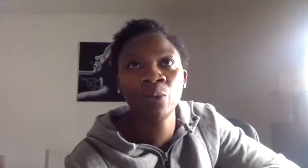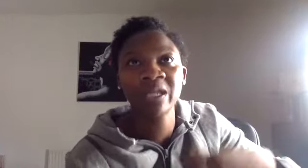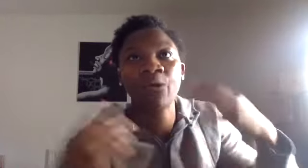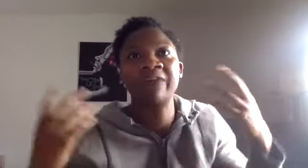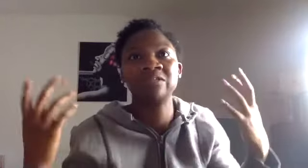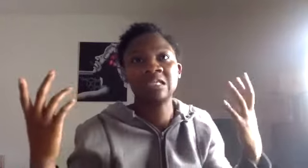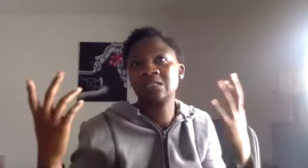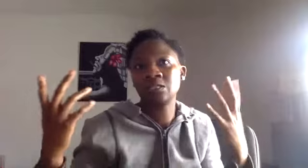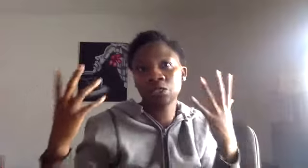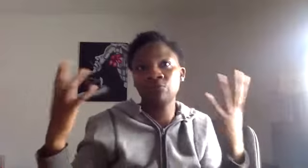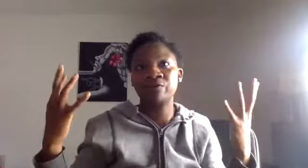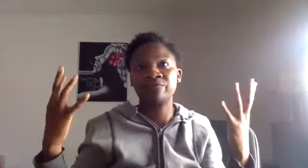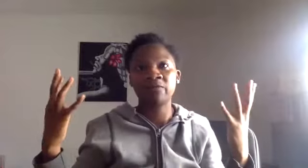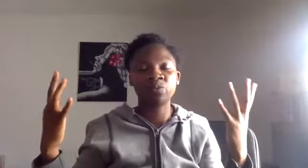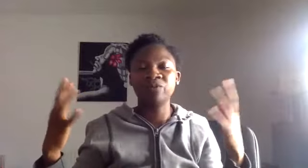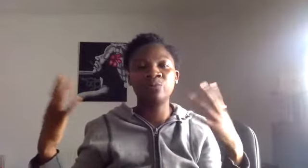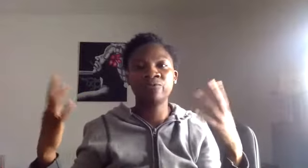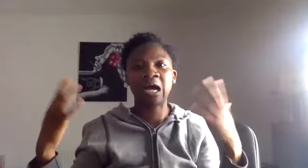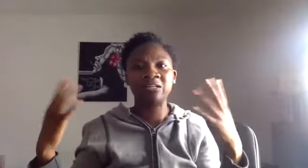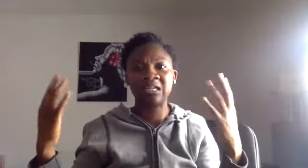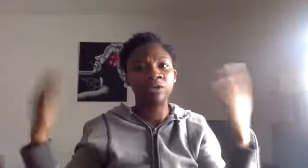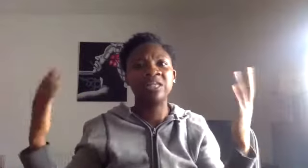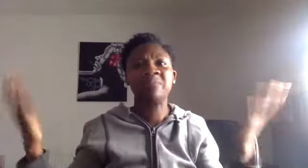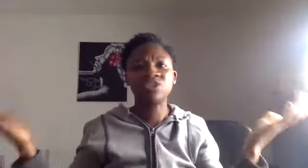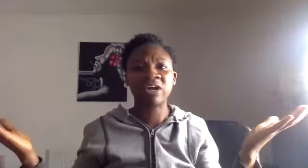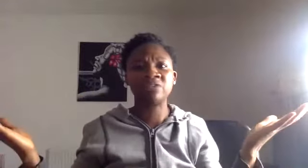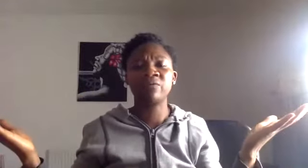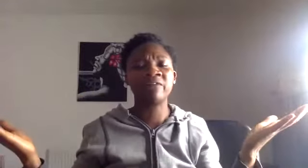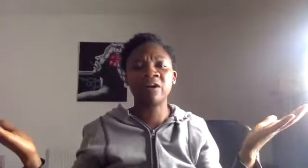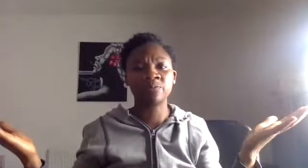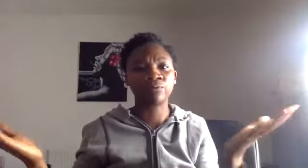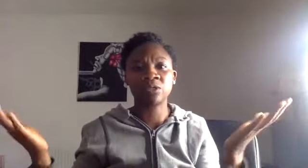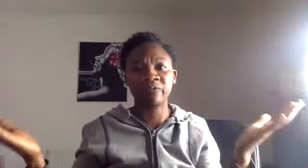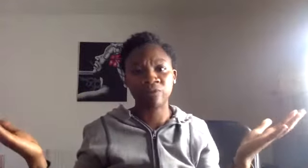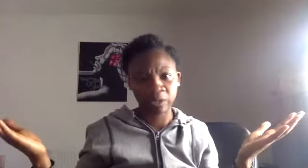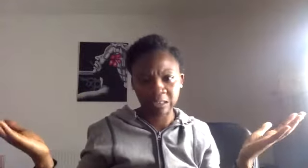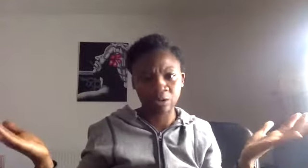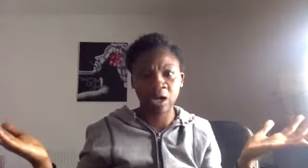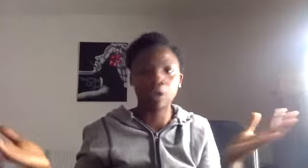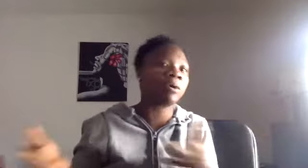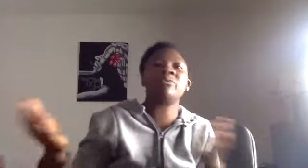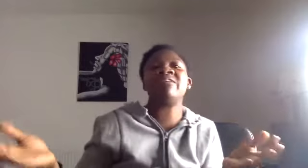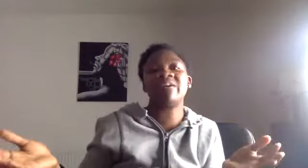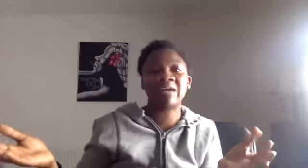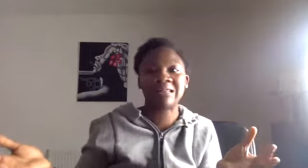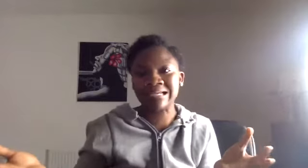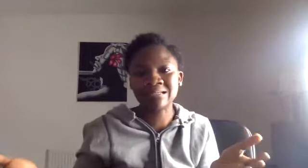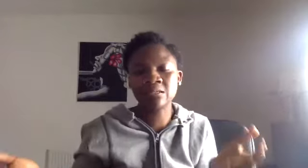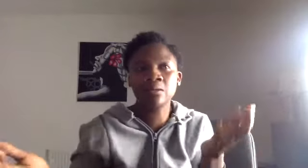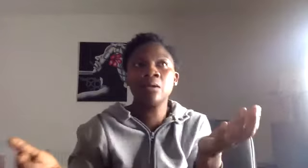we now have is this coronavirus. We've known we've had, there's been strains of coronavirus before. So we've not, it's not like, oh my God, we've never, ever had this. Right.